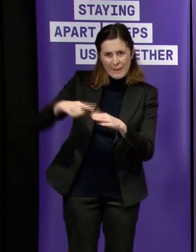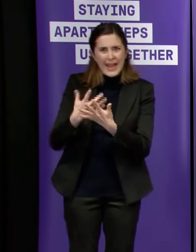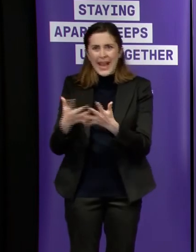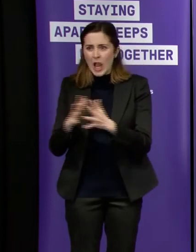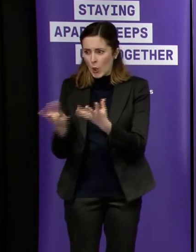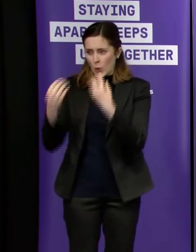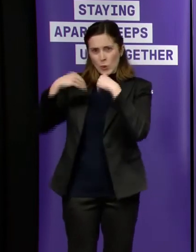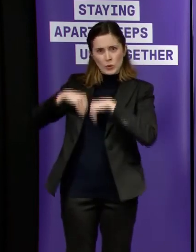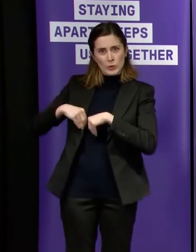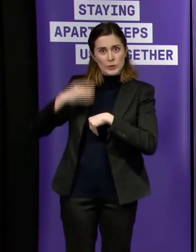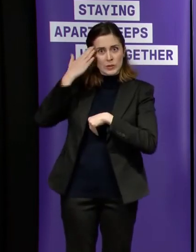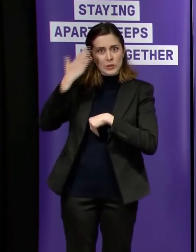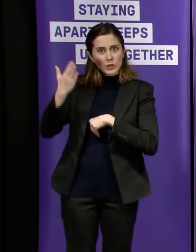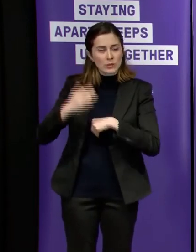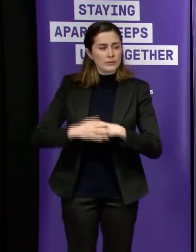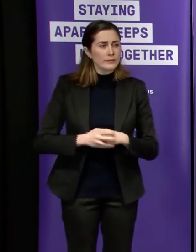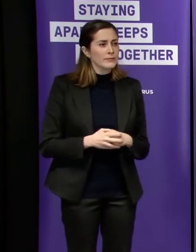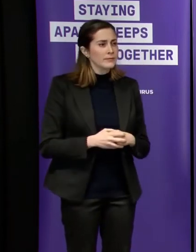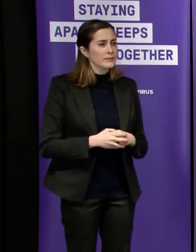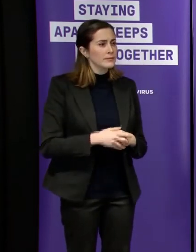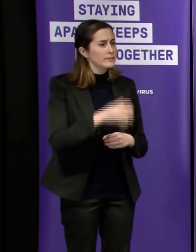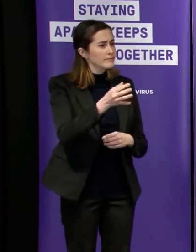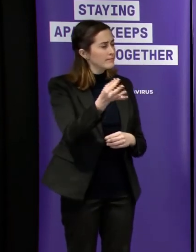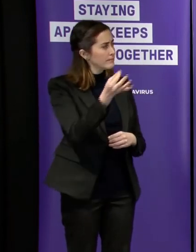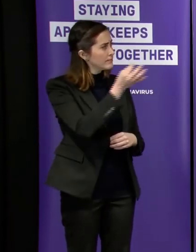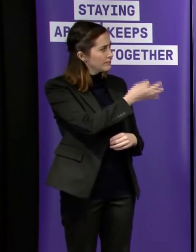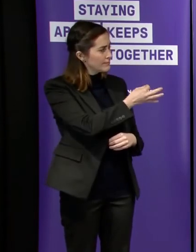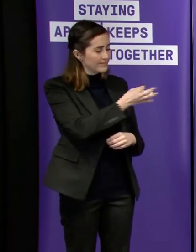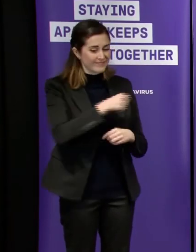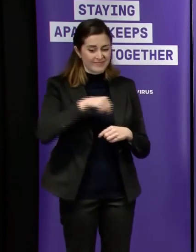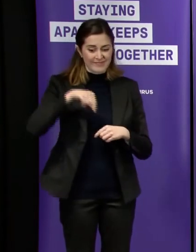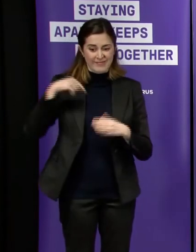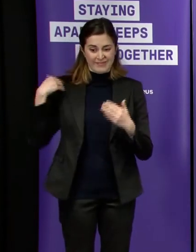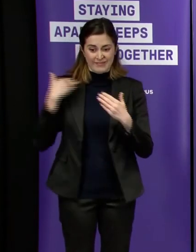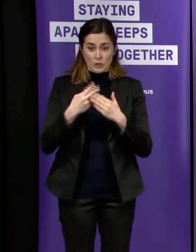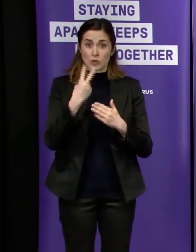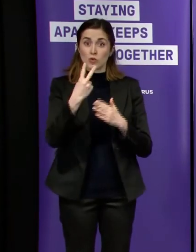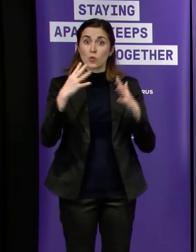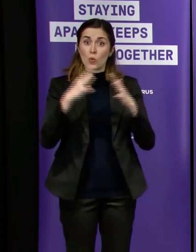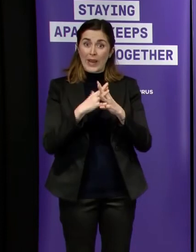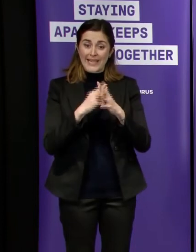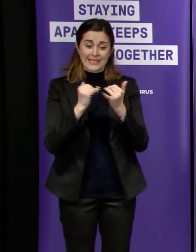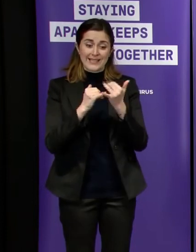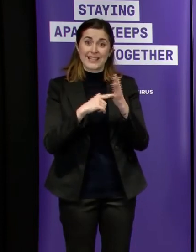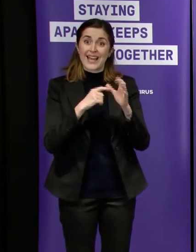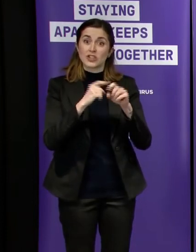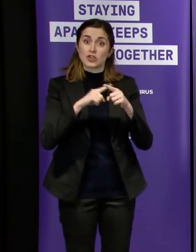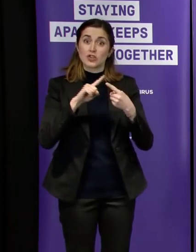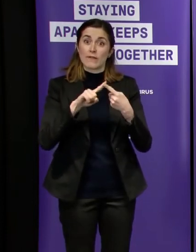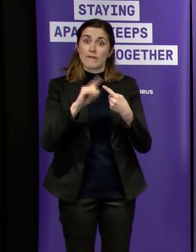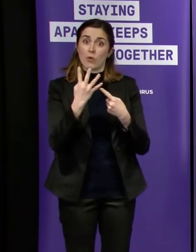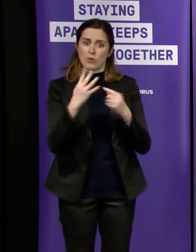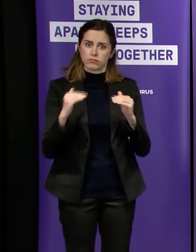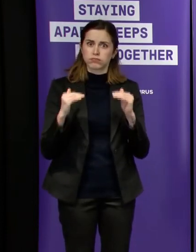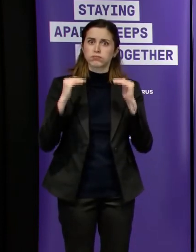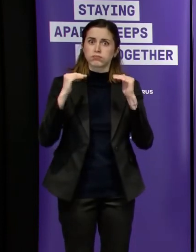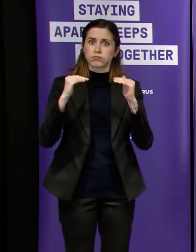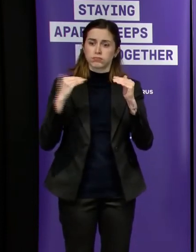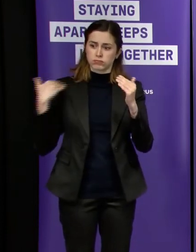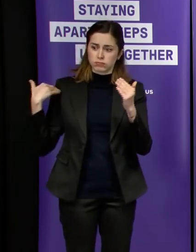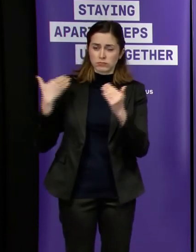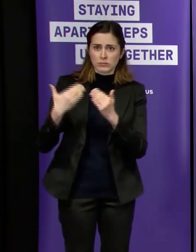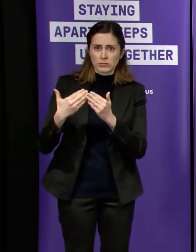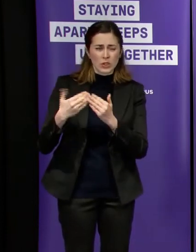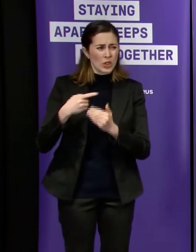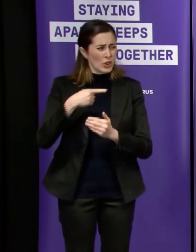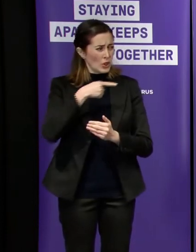can professor we're two weeks into stage four um what number daily case number would you